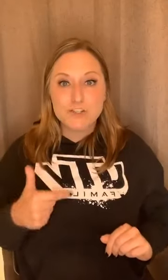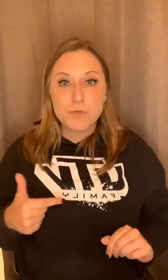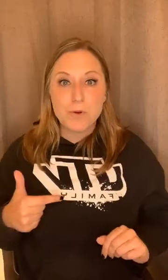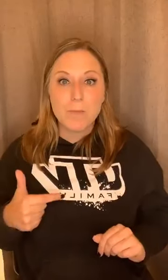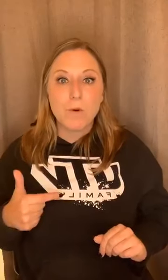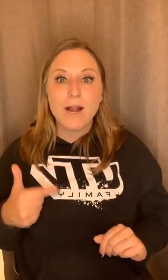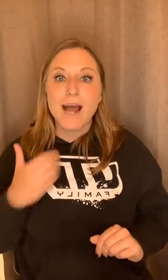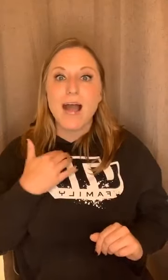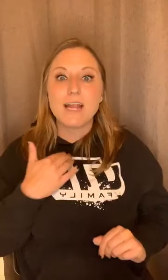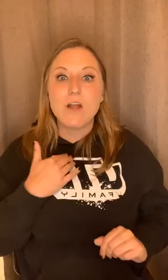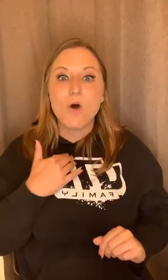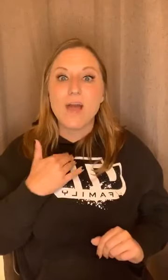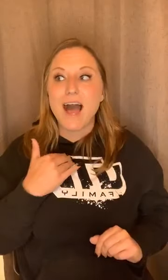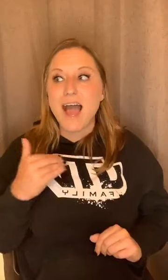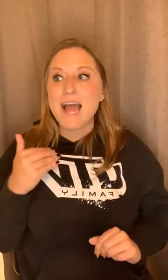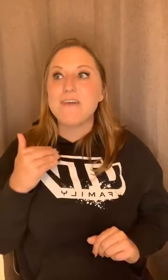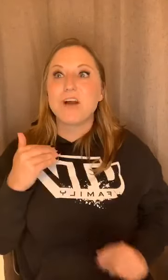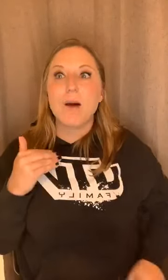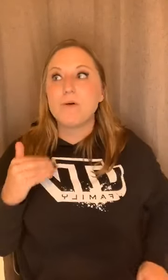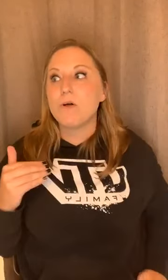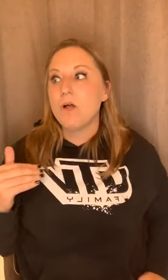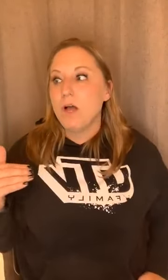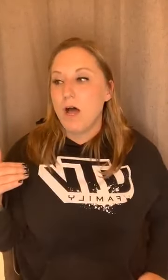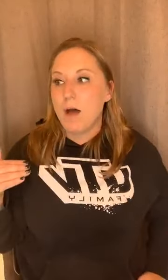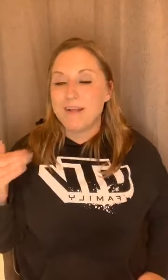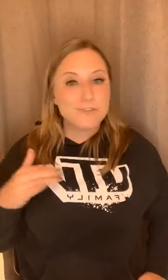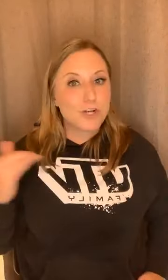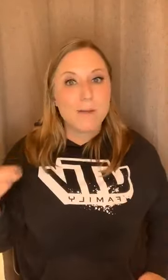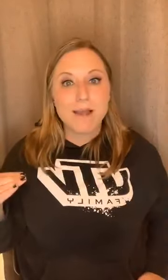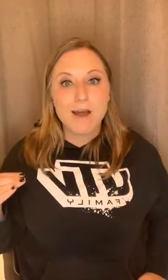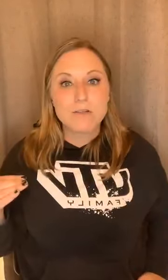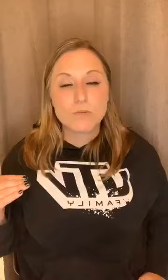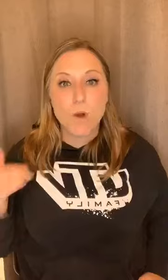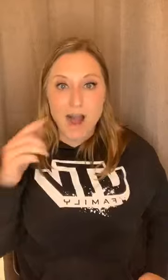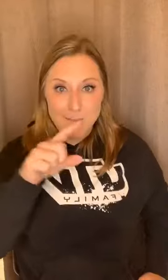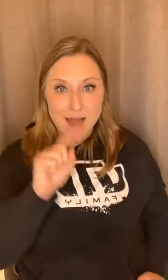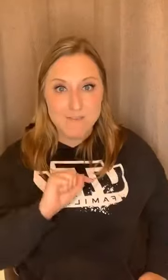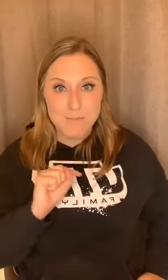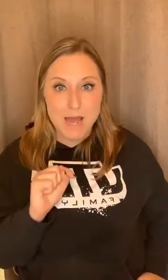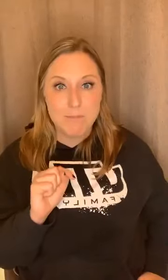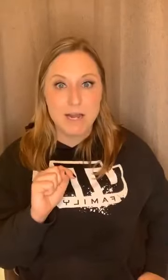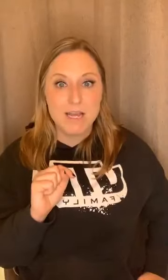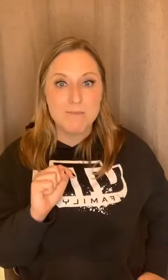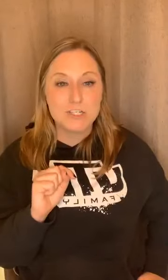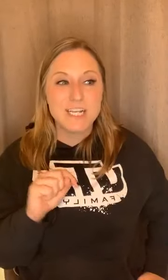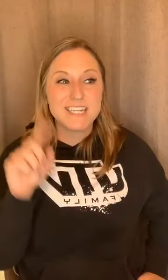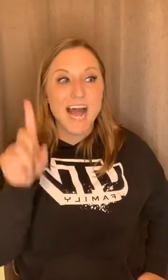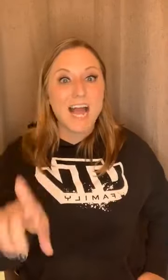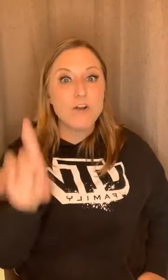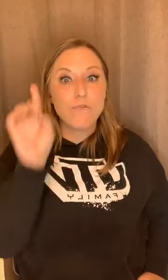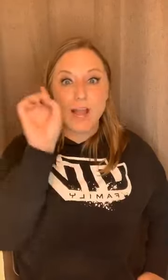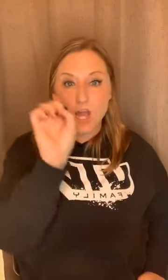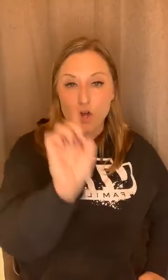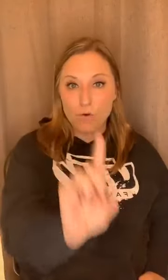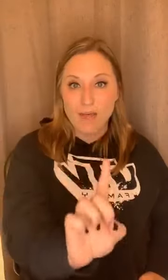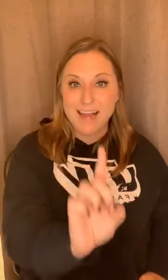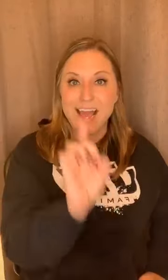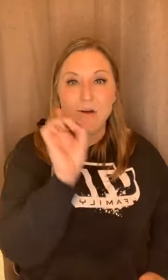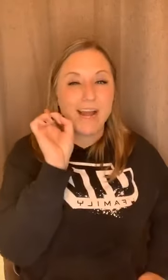super important. I know, like I have a couple, um, Instagram accounts where I'm having bad body image days. And I know if I can go to that account and I